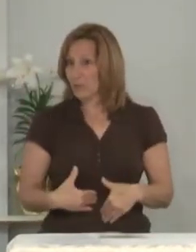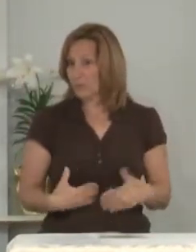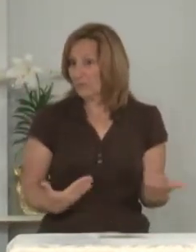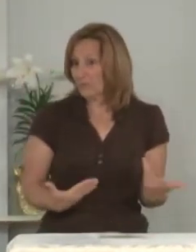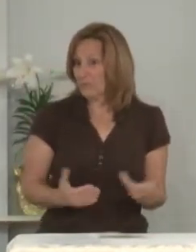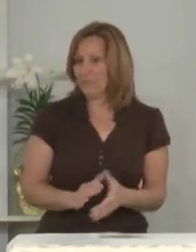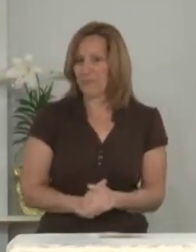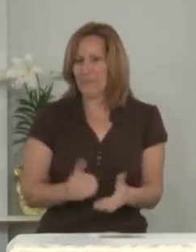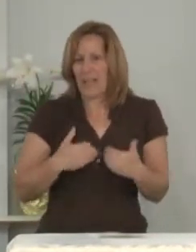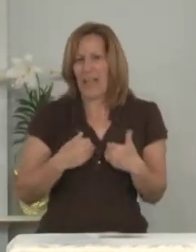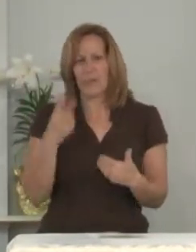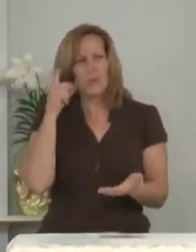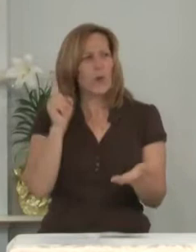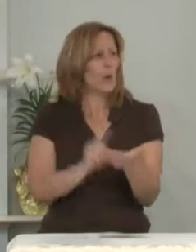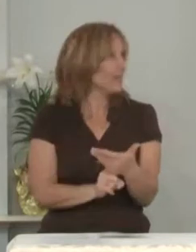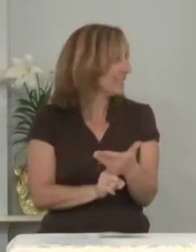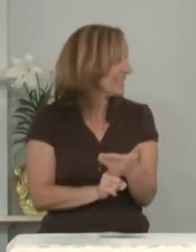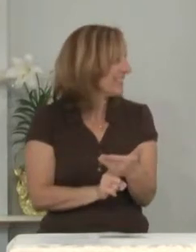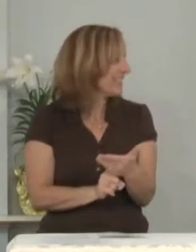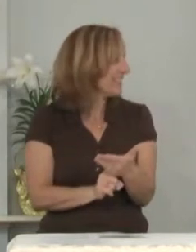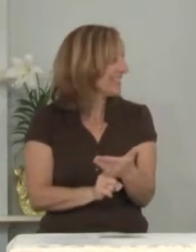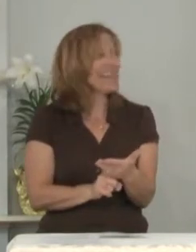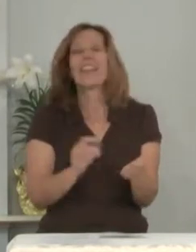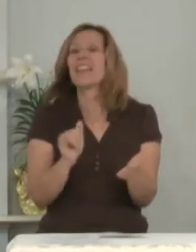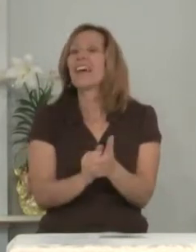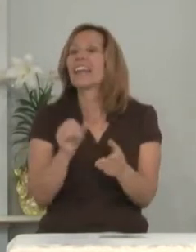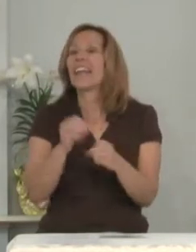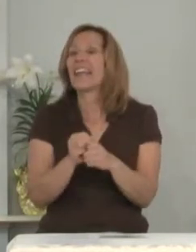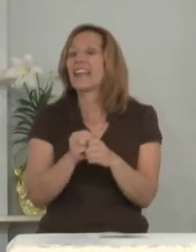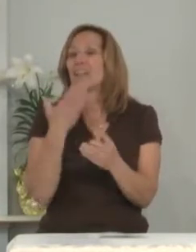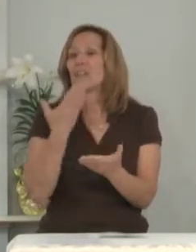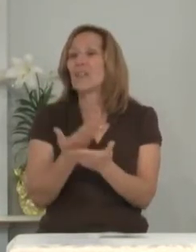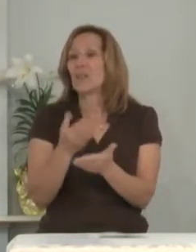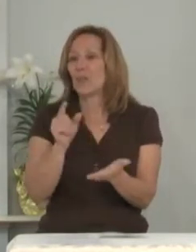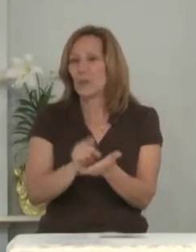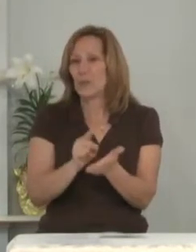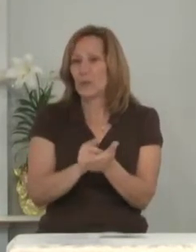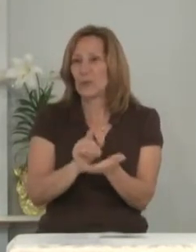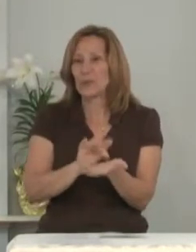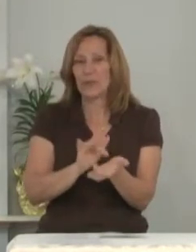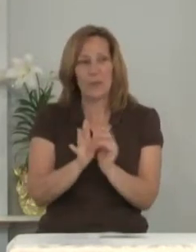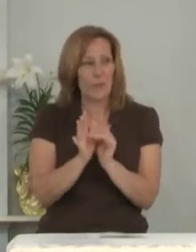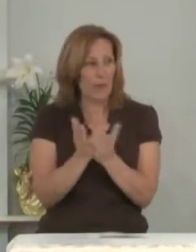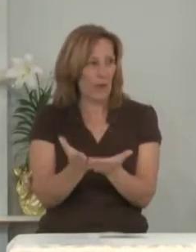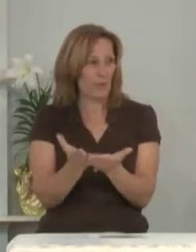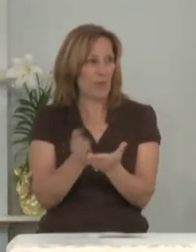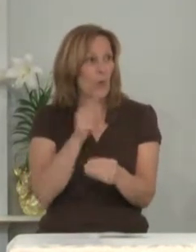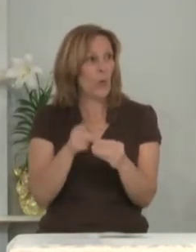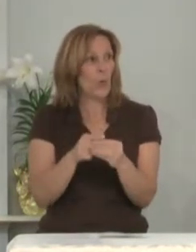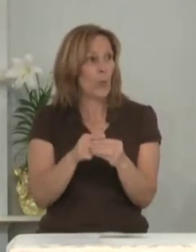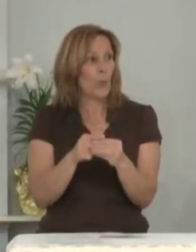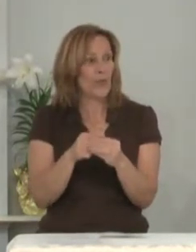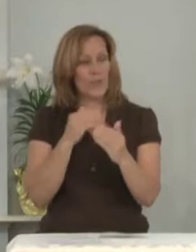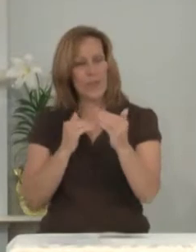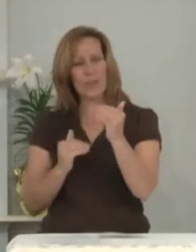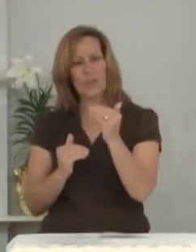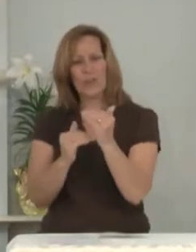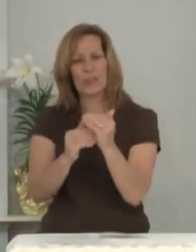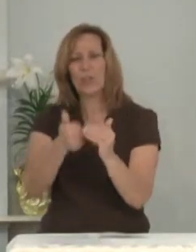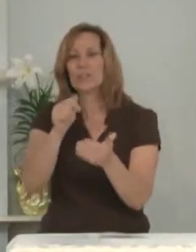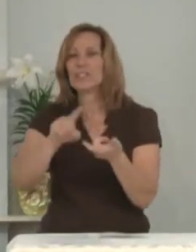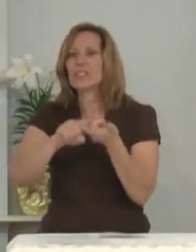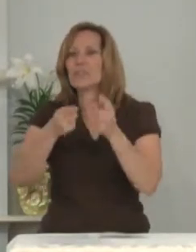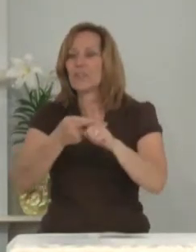Have you noticed that in the gospels when the closest friends